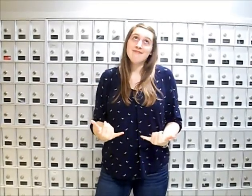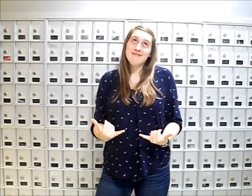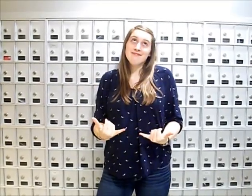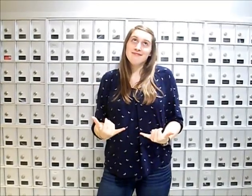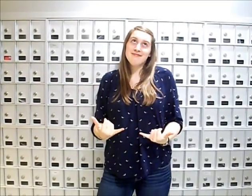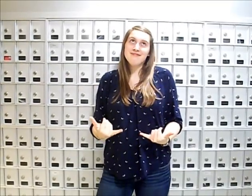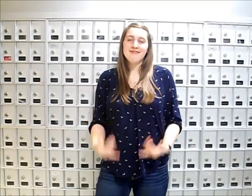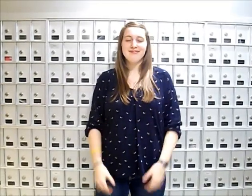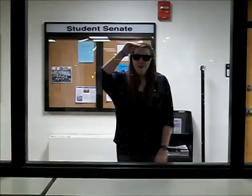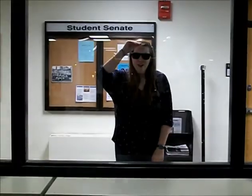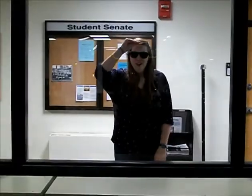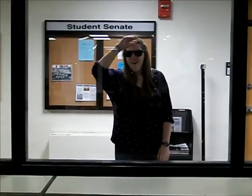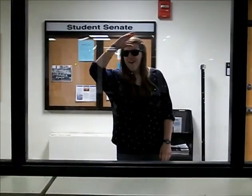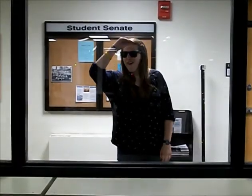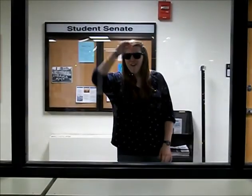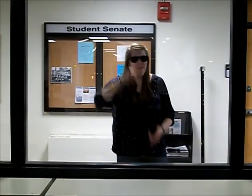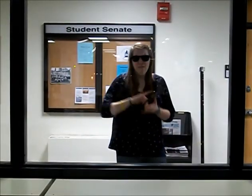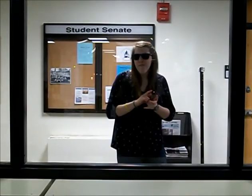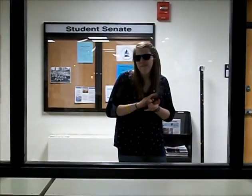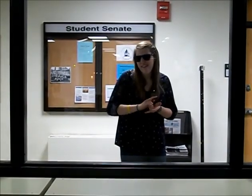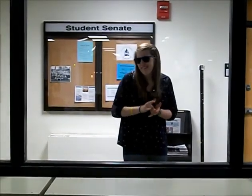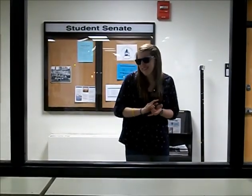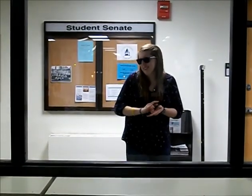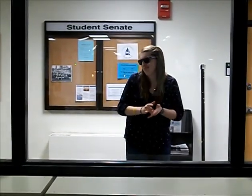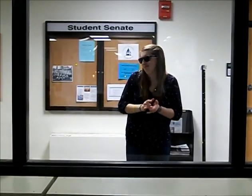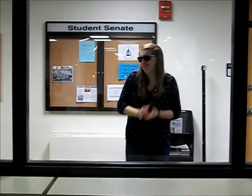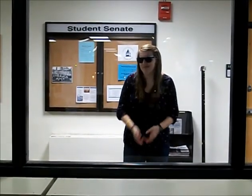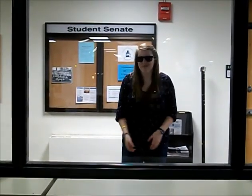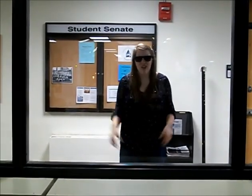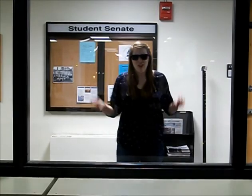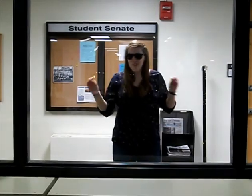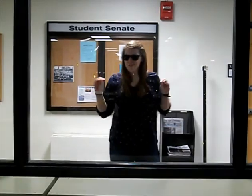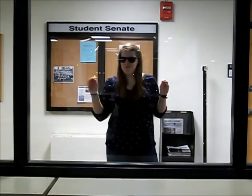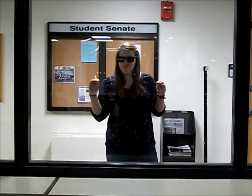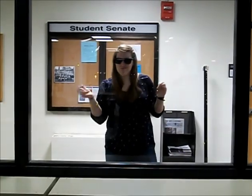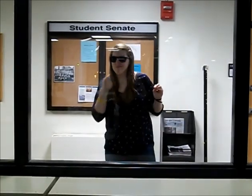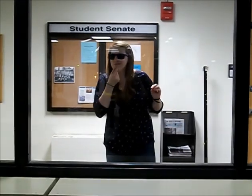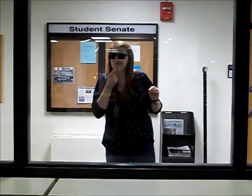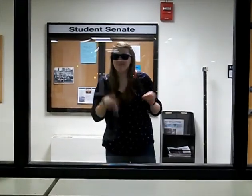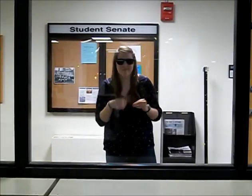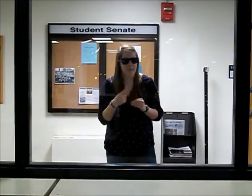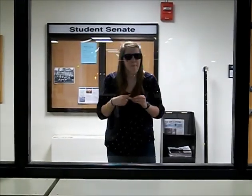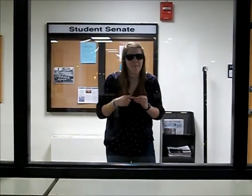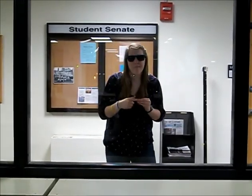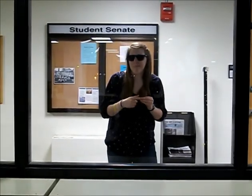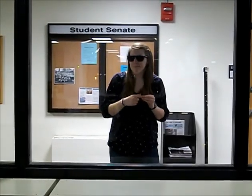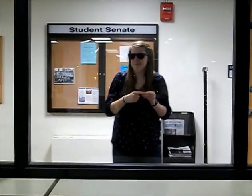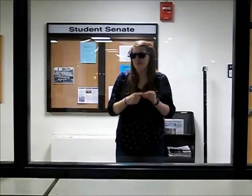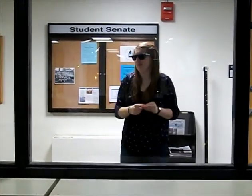Huh Romance Romance Nothing really gay about it